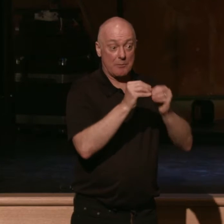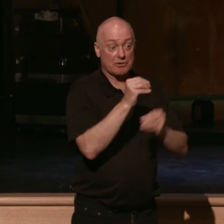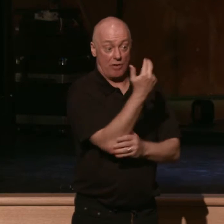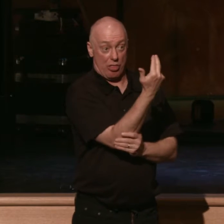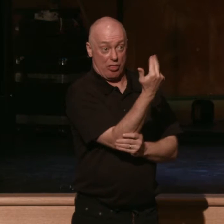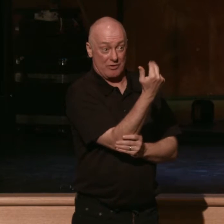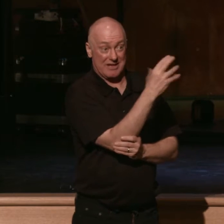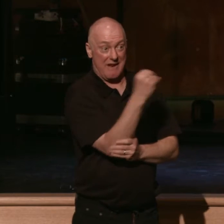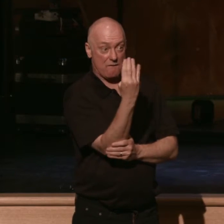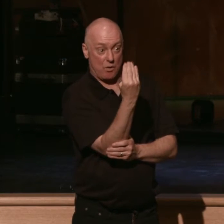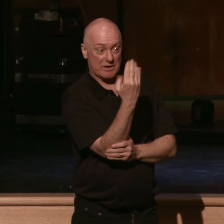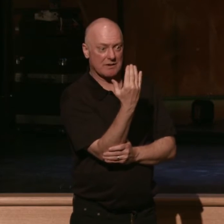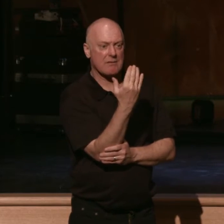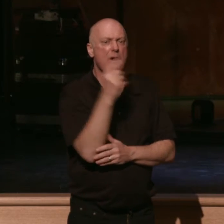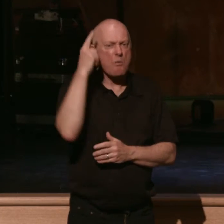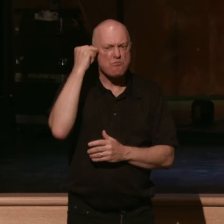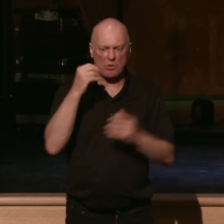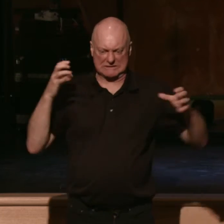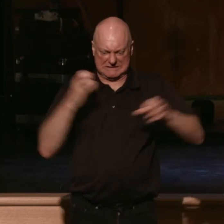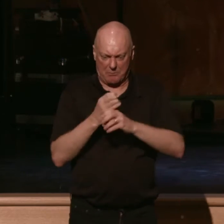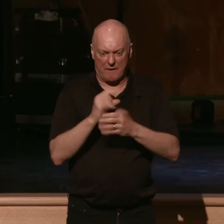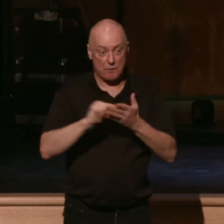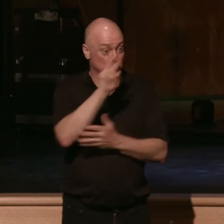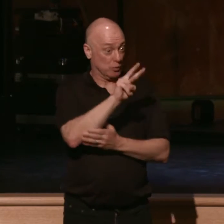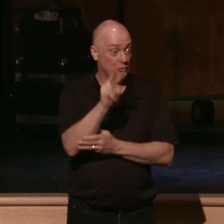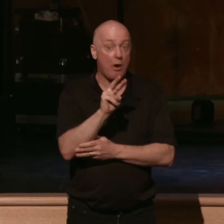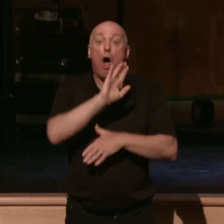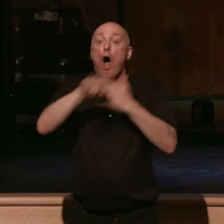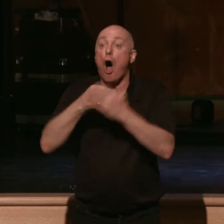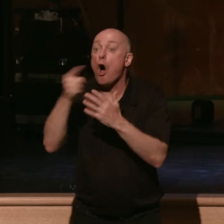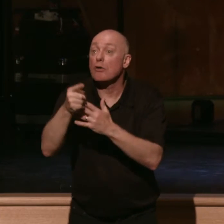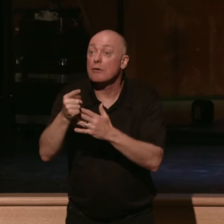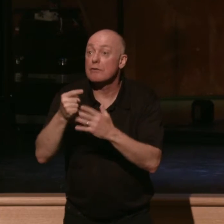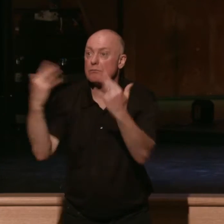Moses summarizes here in verse 22. Then all of you came near to me and said, wait, wait, wait.